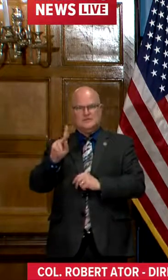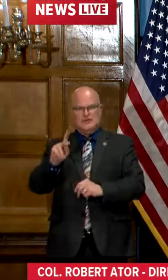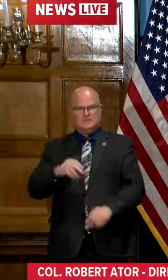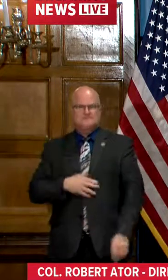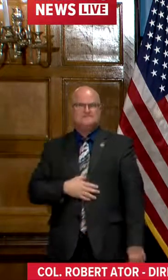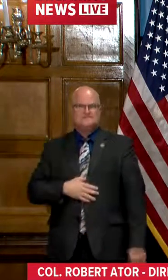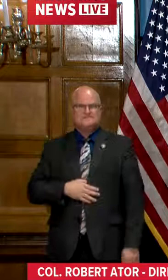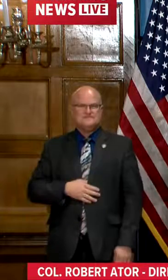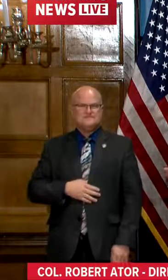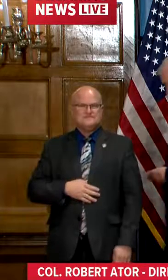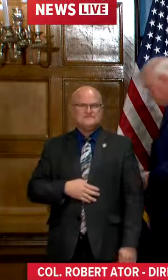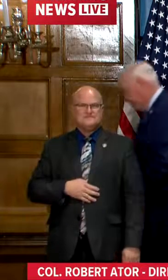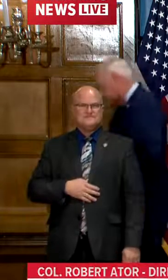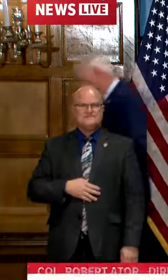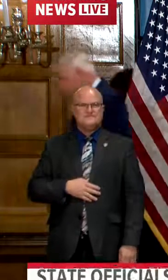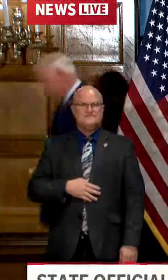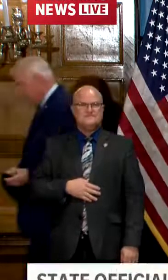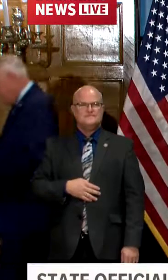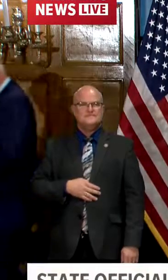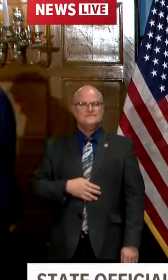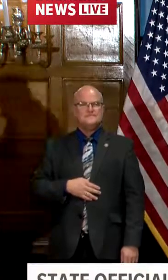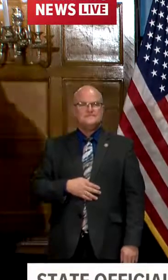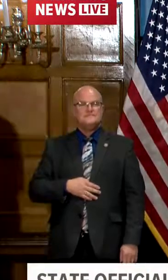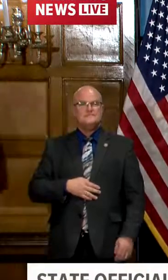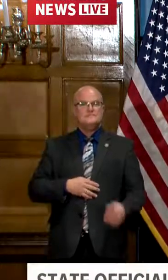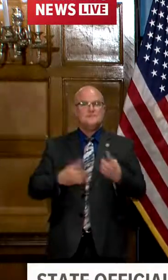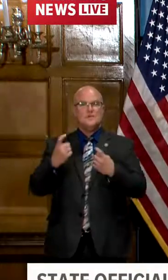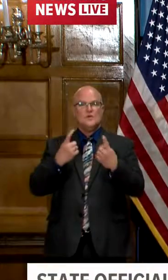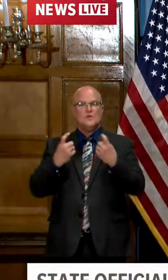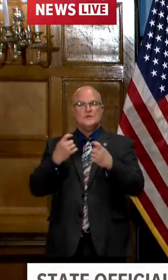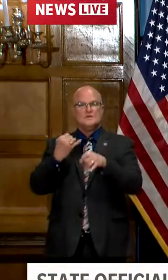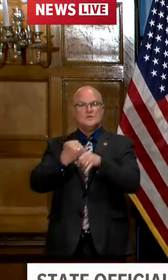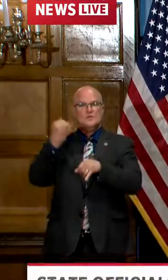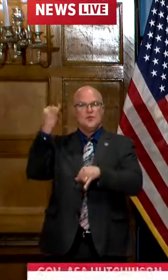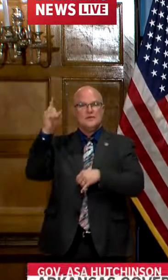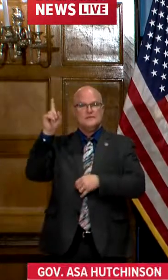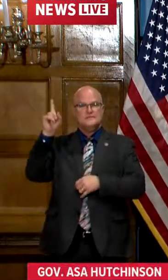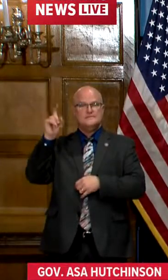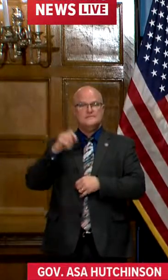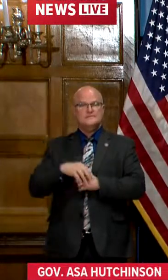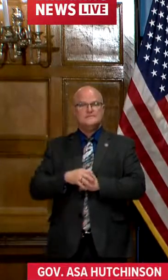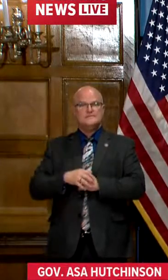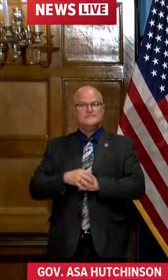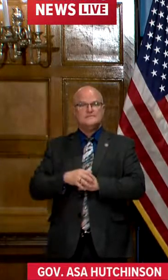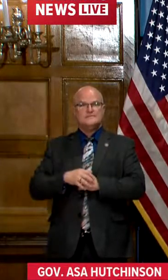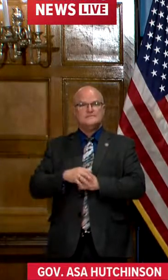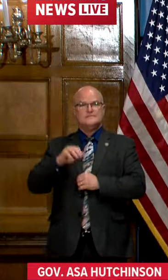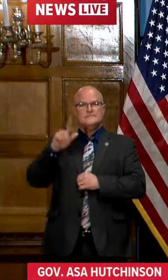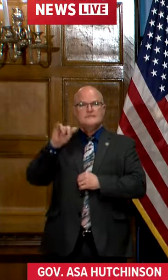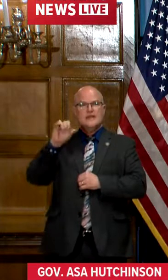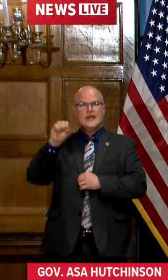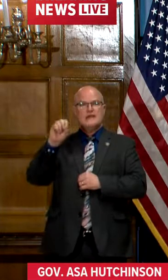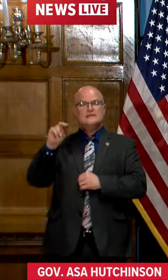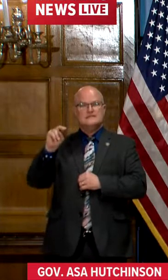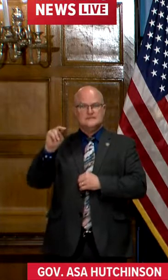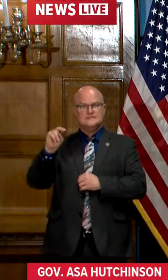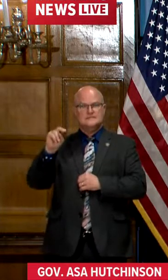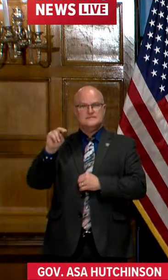is there any question remotely yeah this is alex with 207.